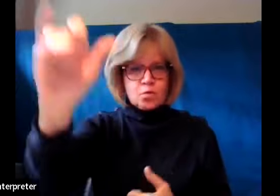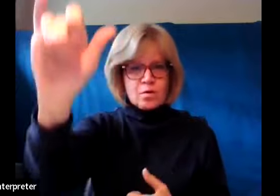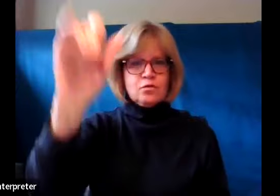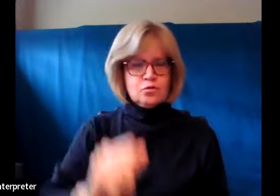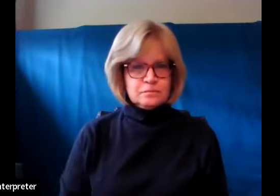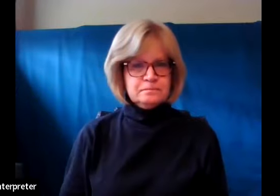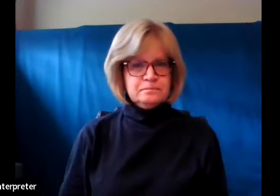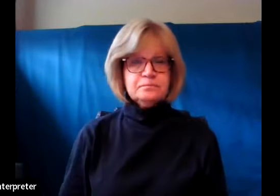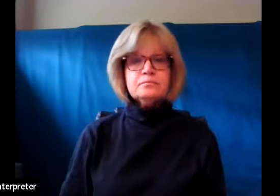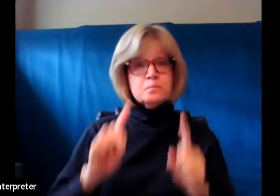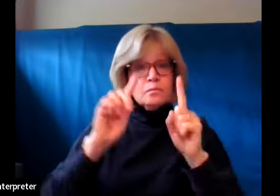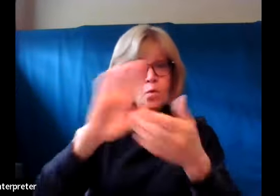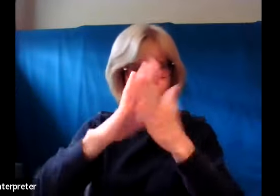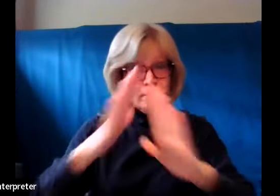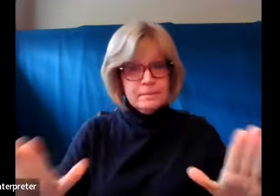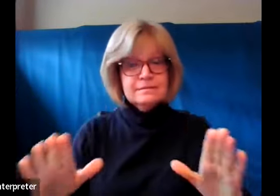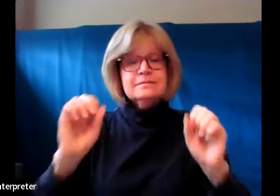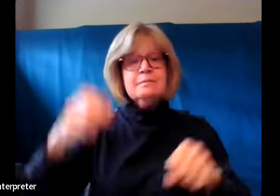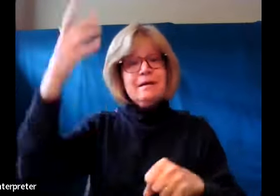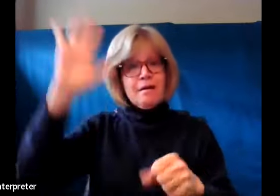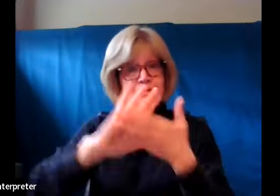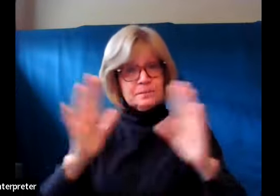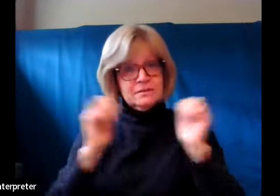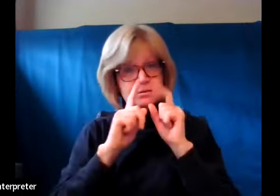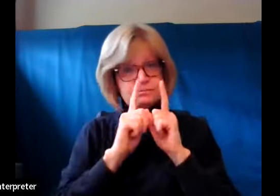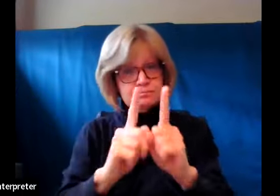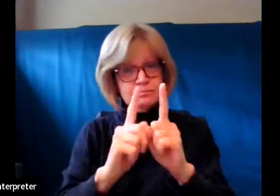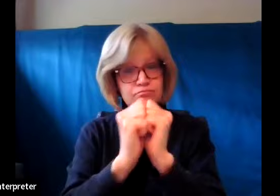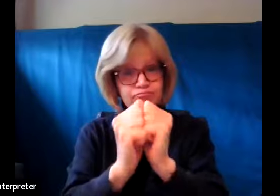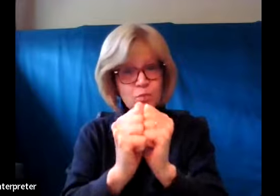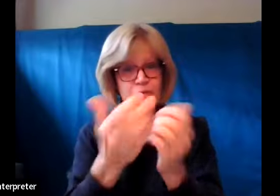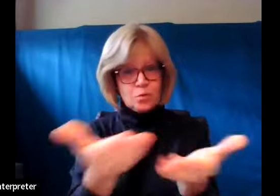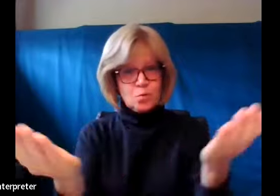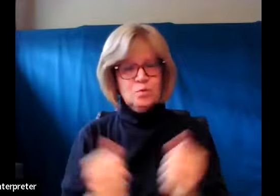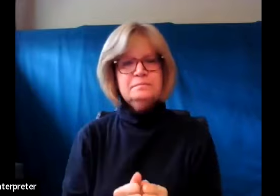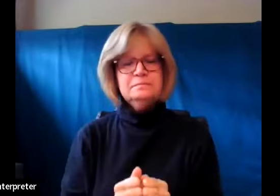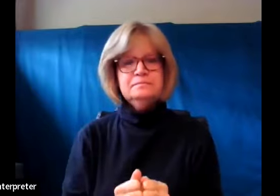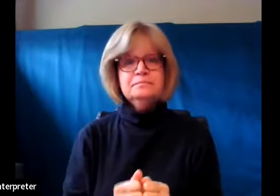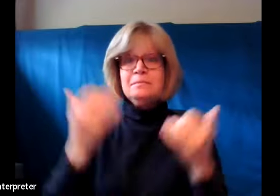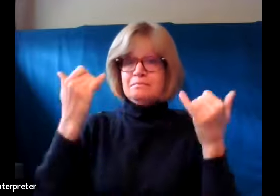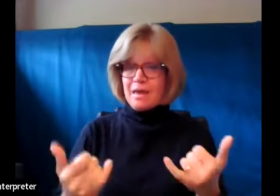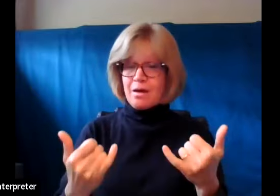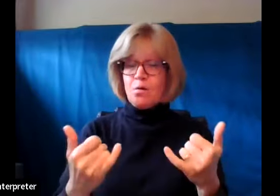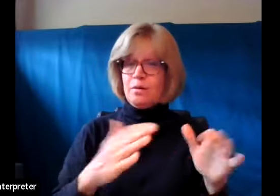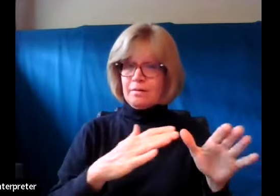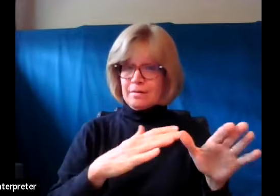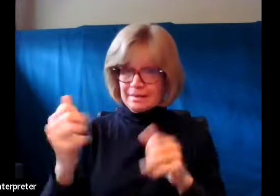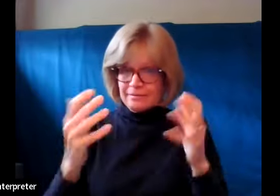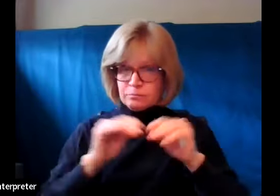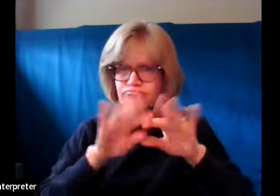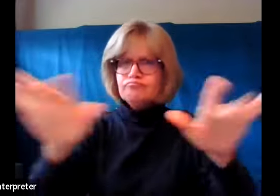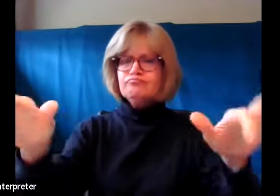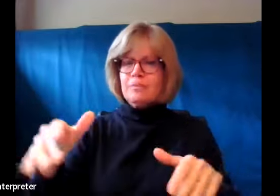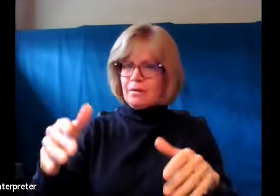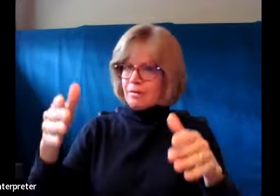go in peace and may god's peace be with you amen now let us go out from here listening